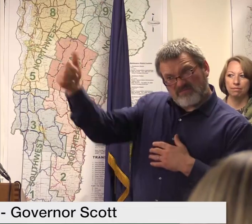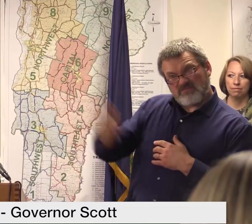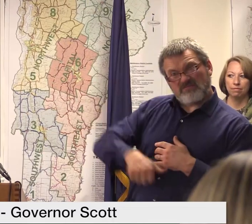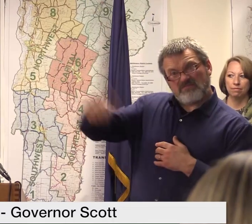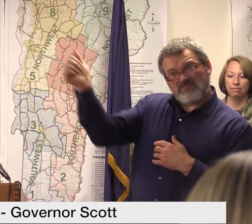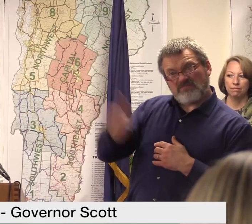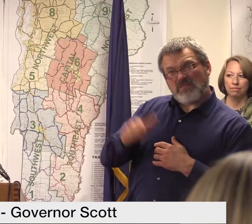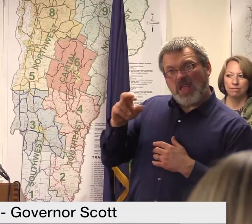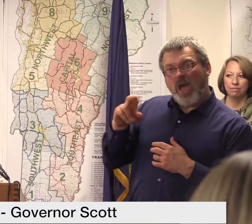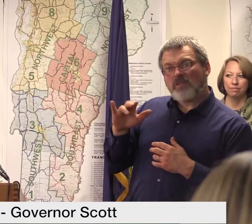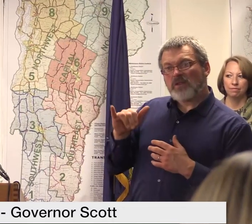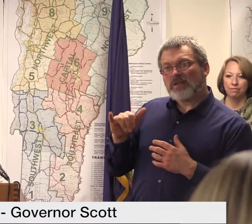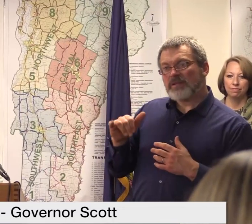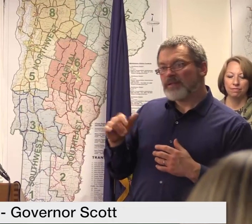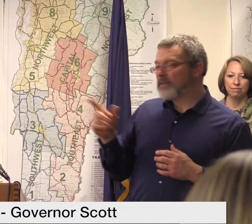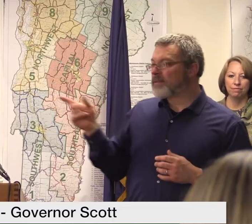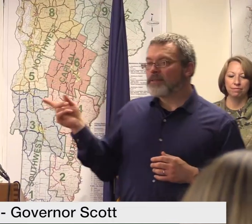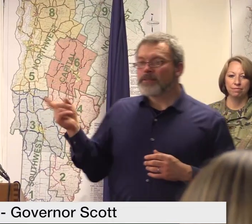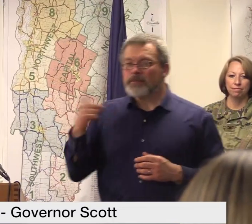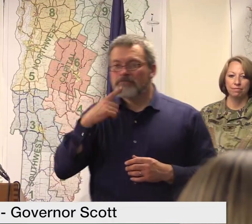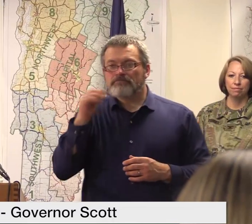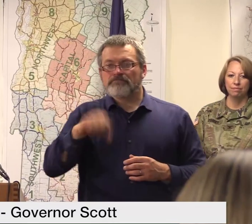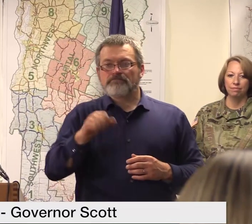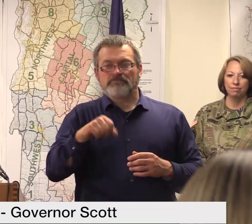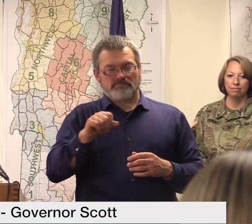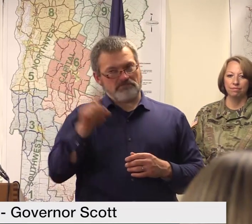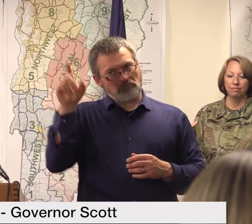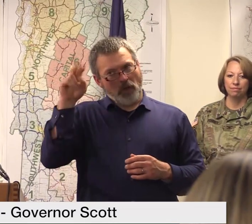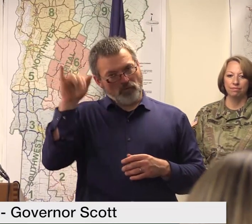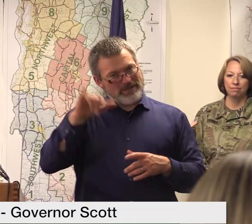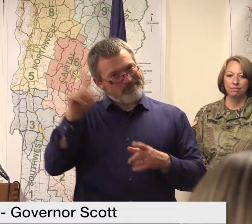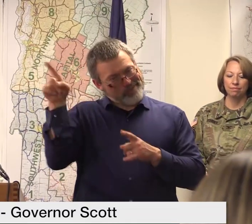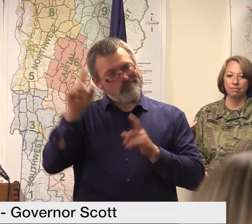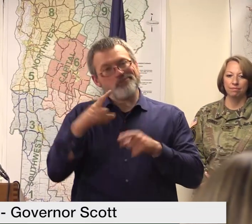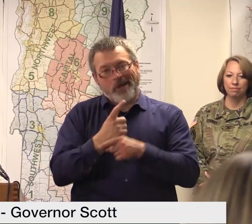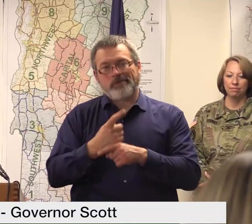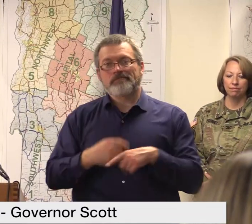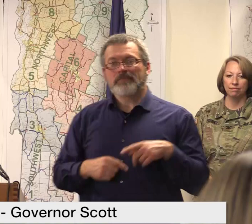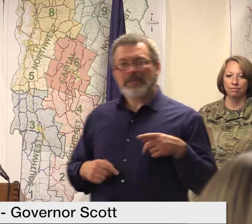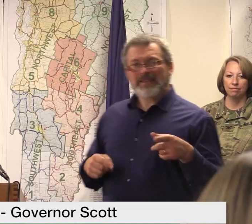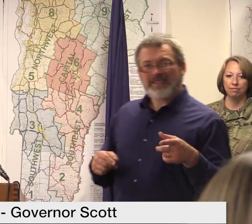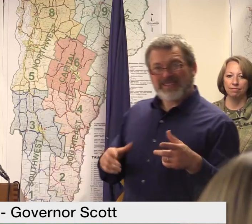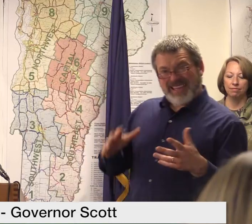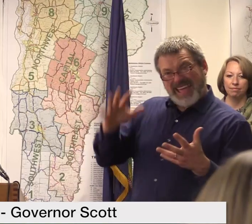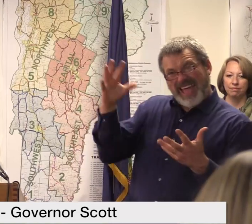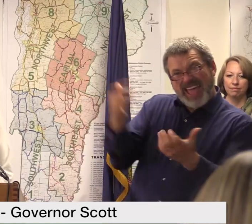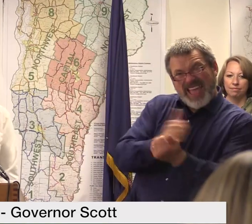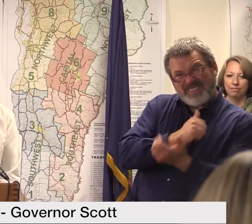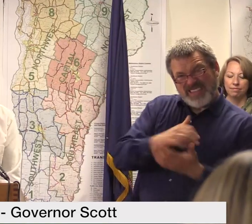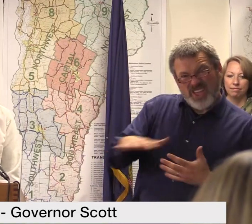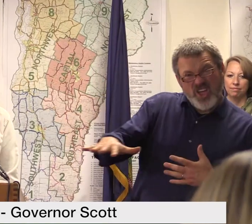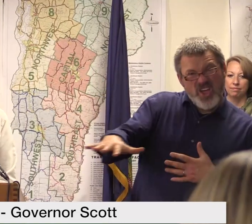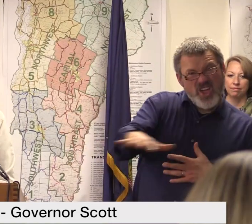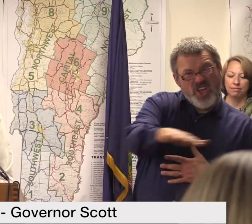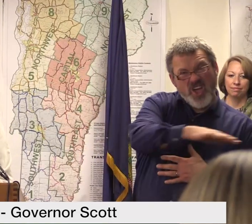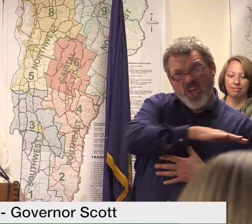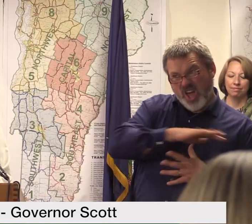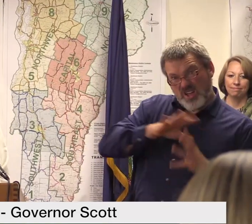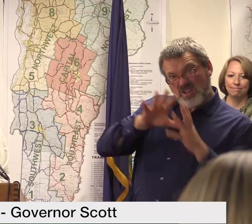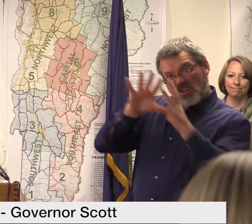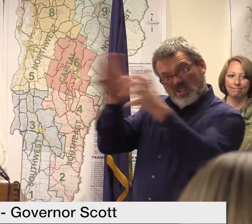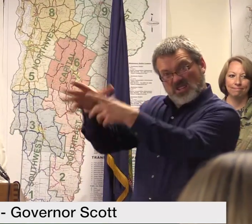landfill pretty much in the state so everything all the damage and debris is going to commentary and is